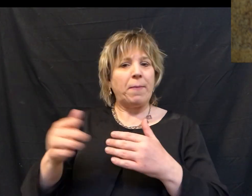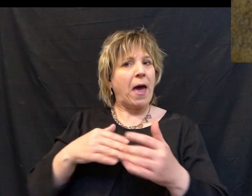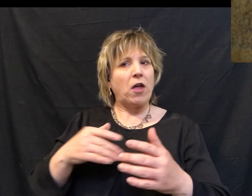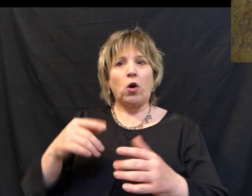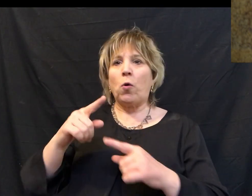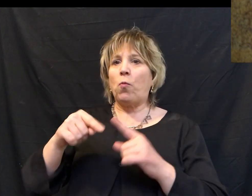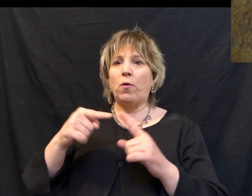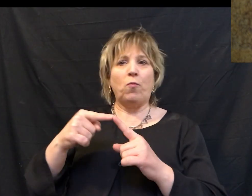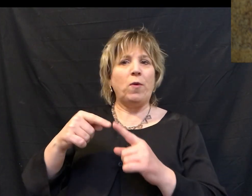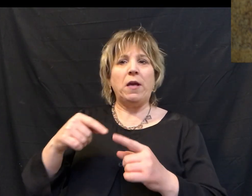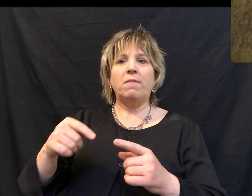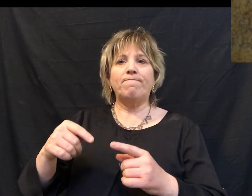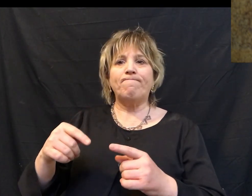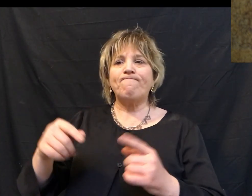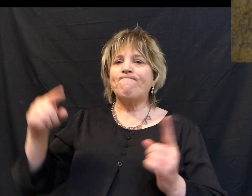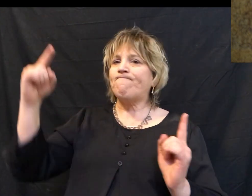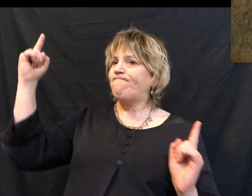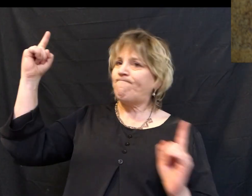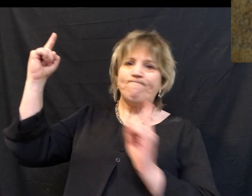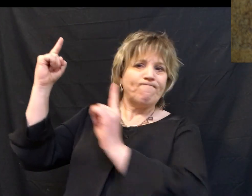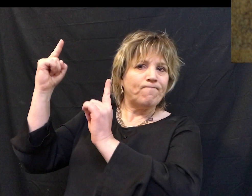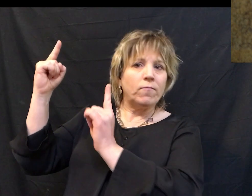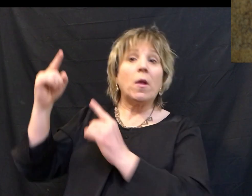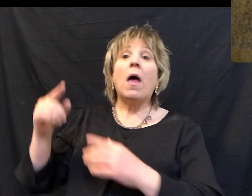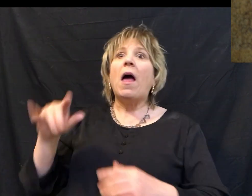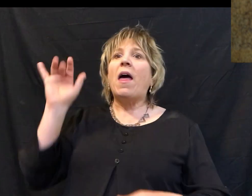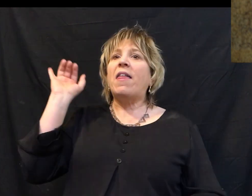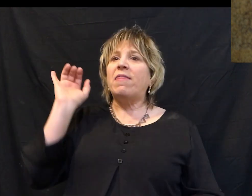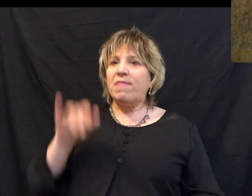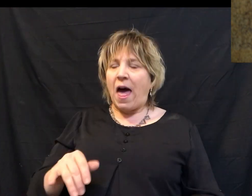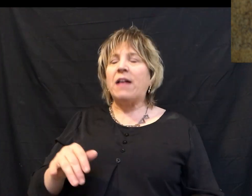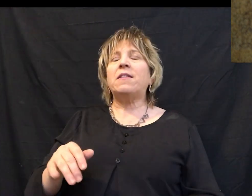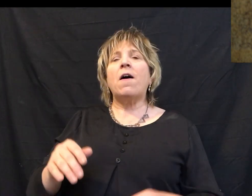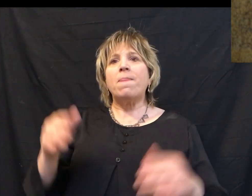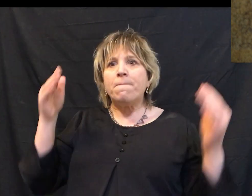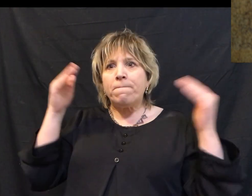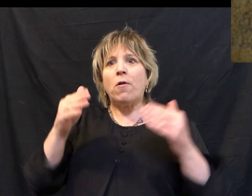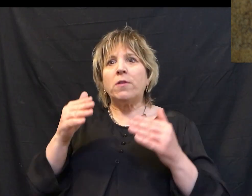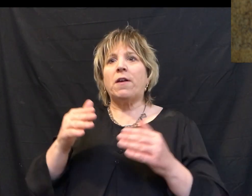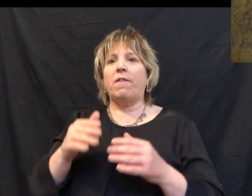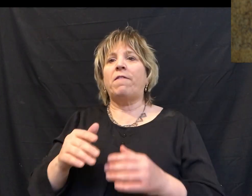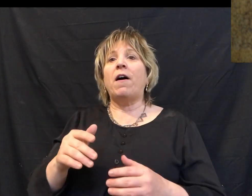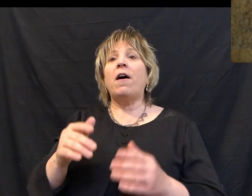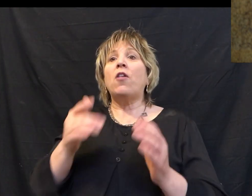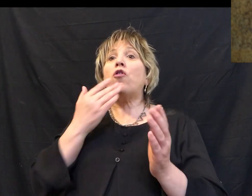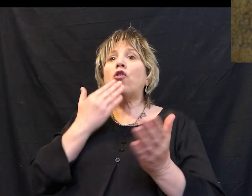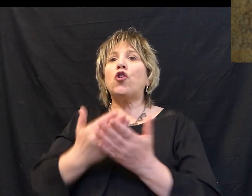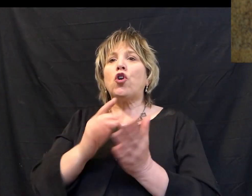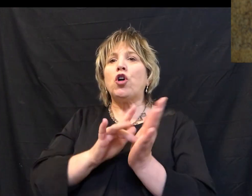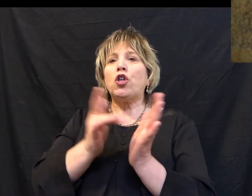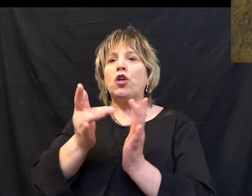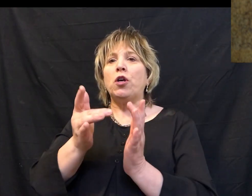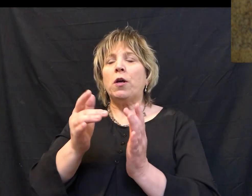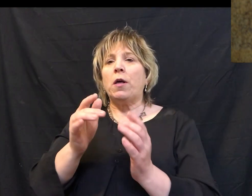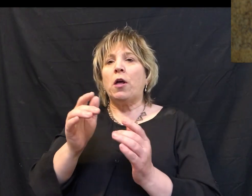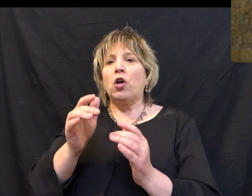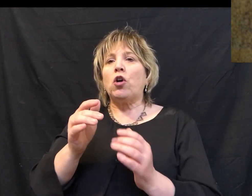even when we don't come to him. And that, ladies and gentlemen, is the heart of the gospel, which is the life of God